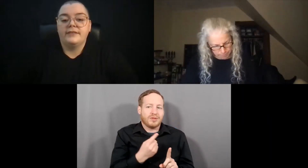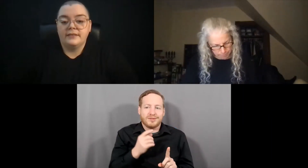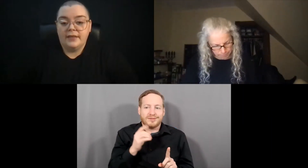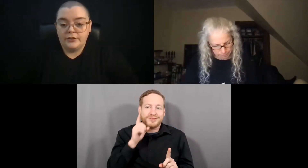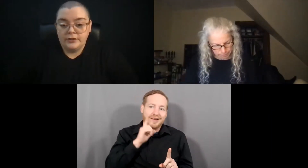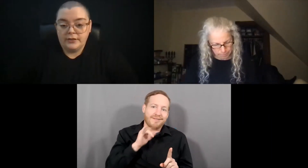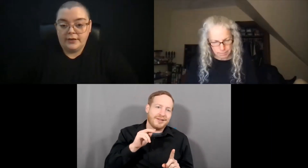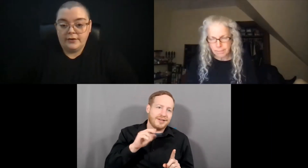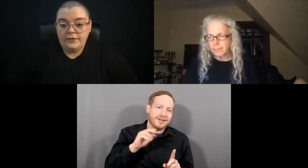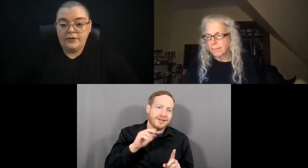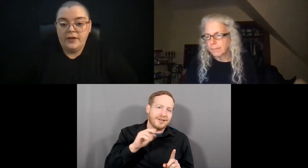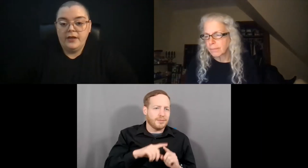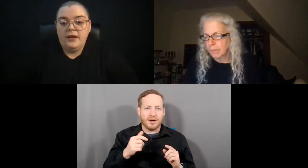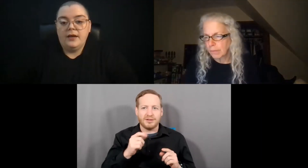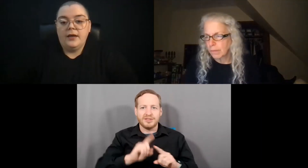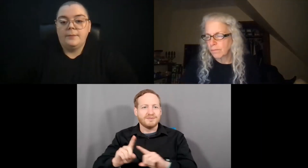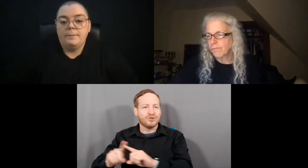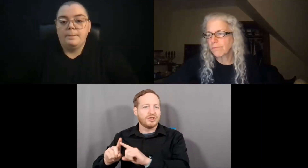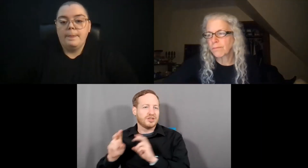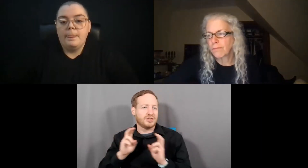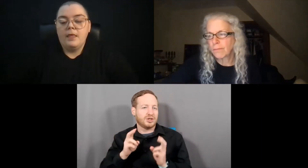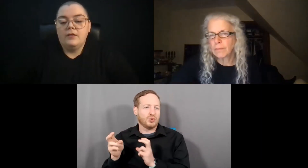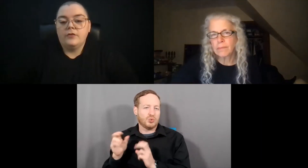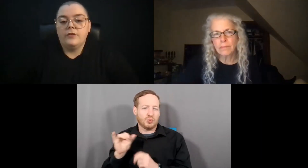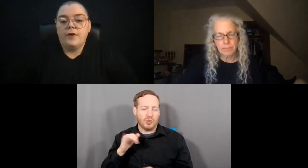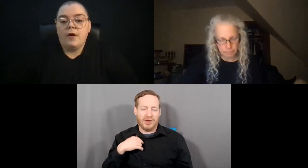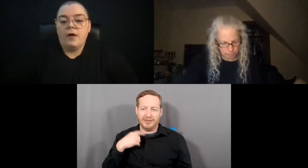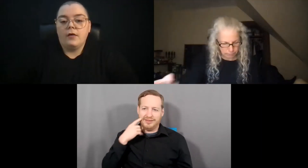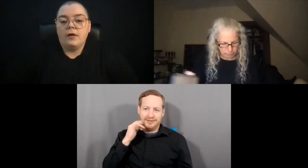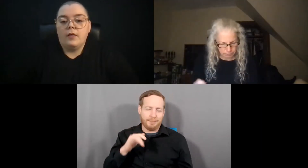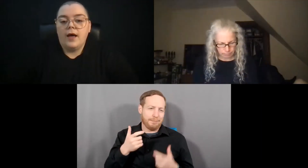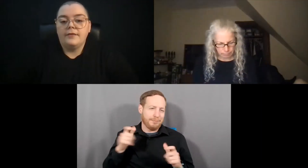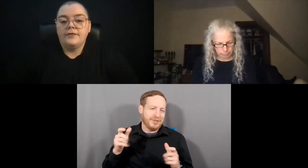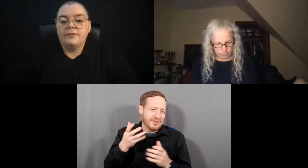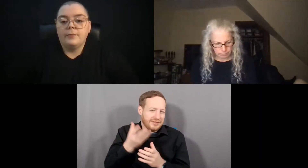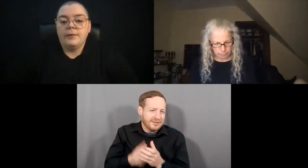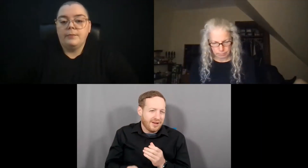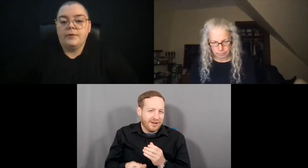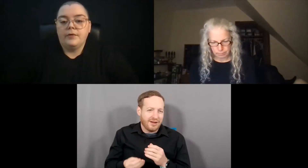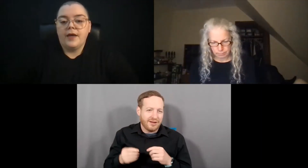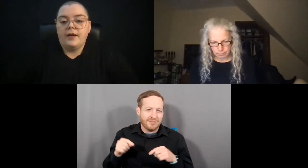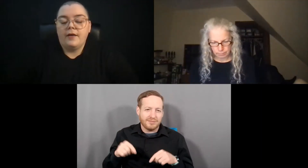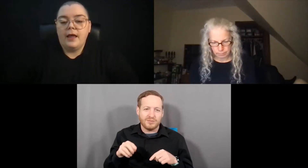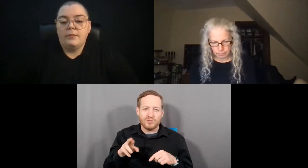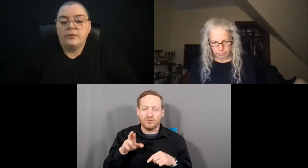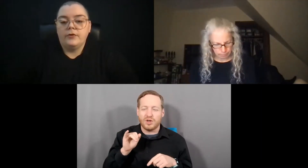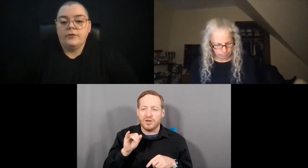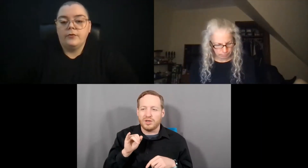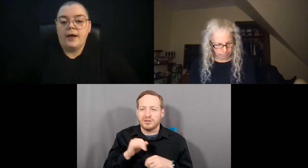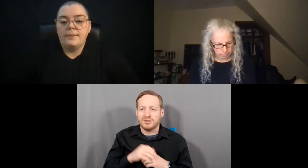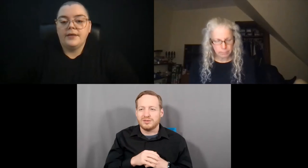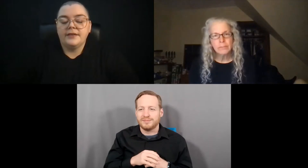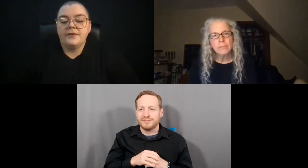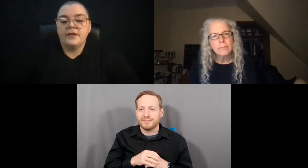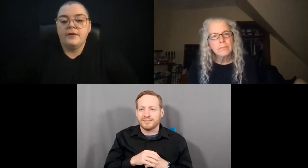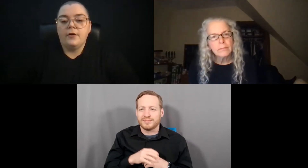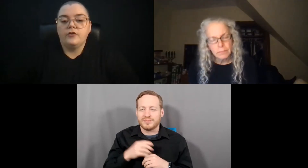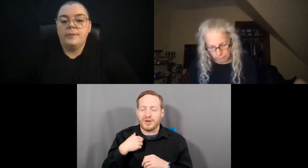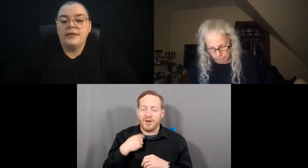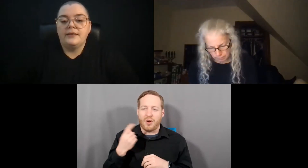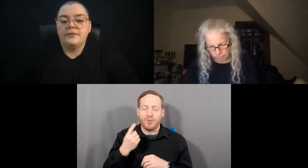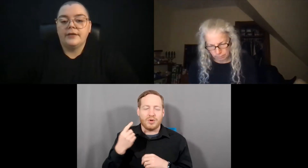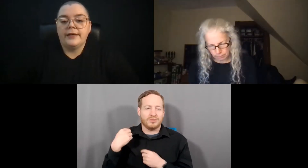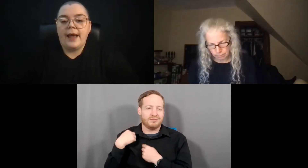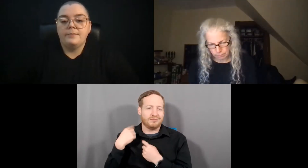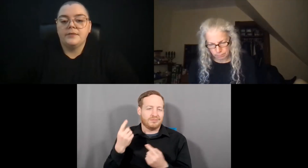visit legislators so that there are a lot of different people that are able to do that. Because I feel like there are